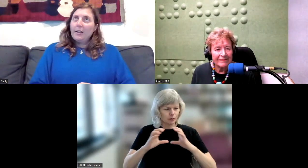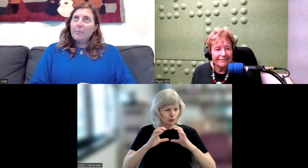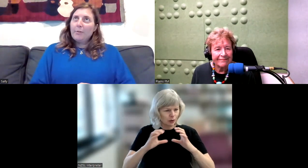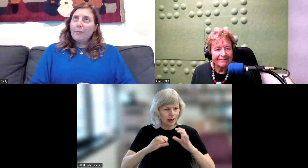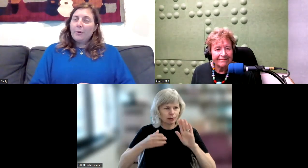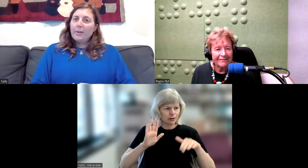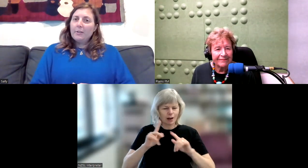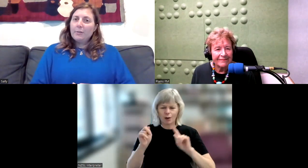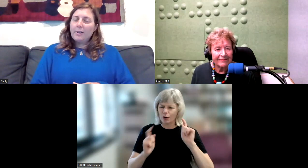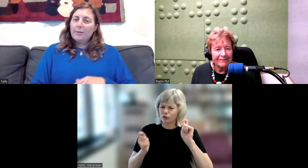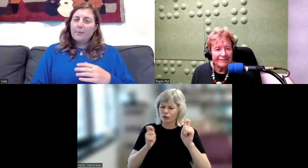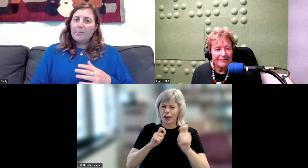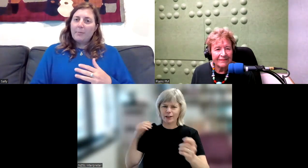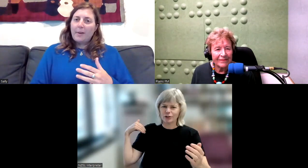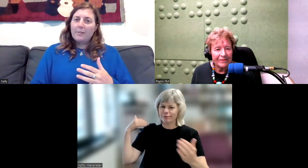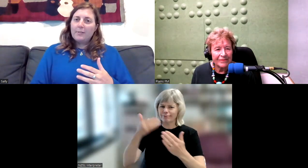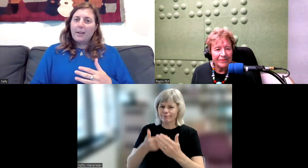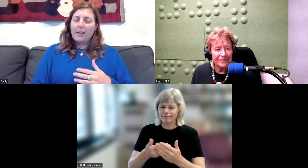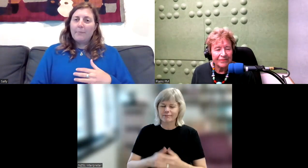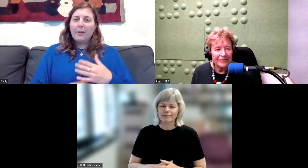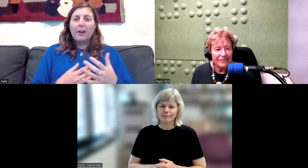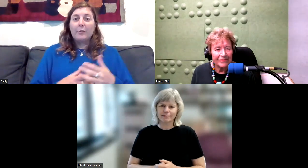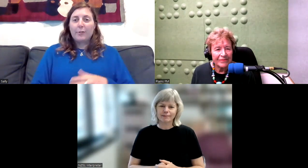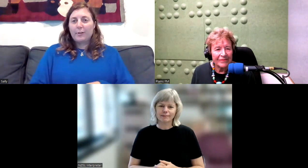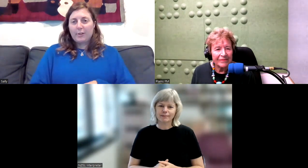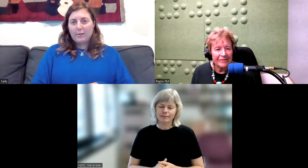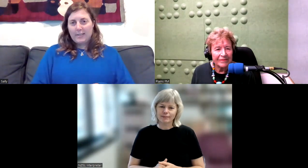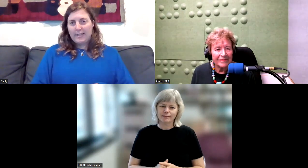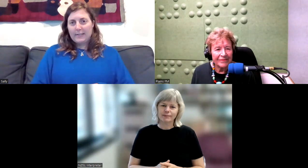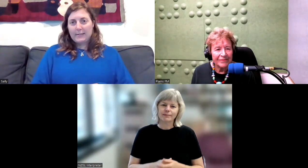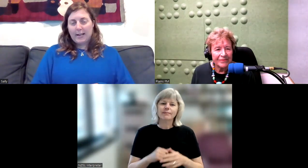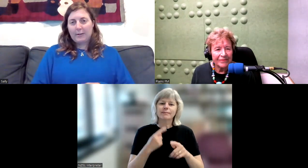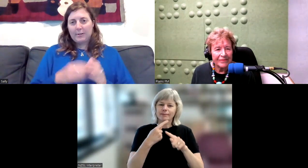Before talking to us a bit about the current focus on New Zealand sign language.